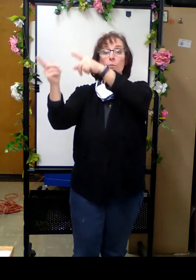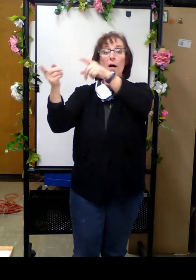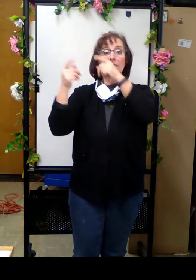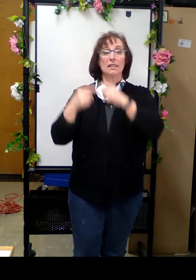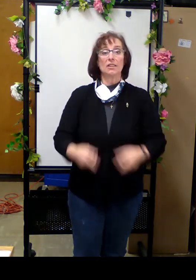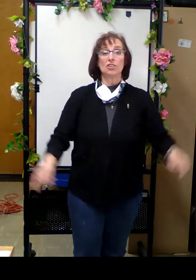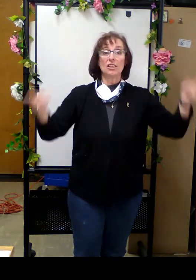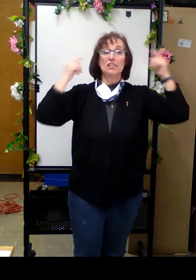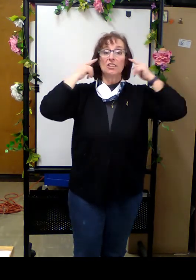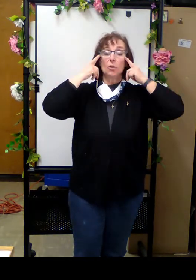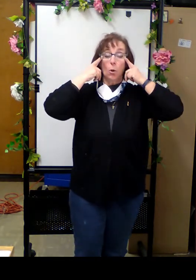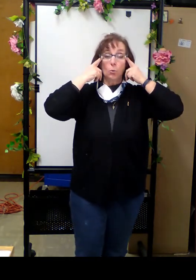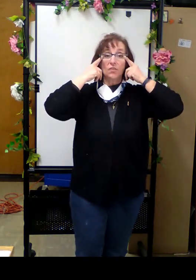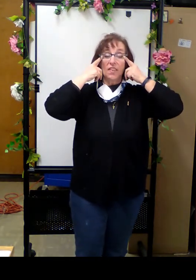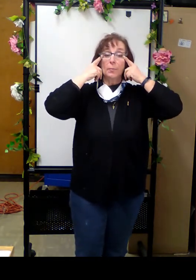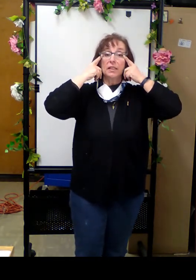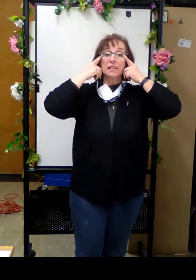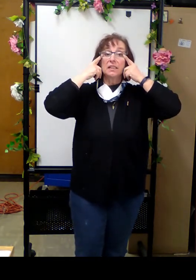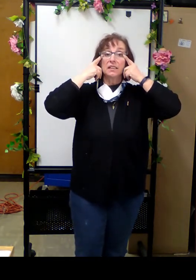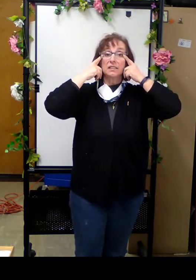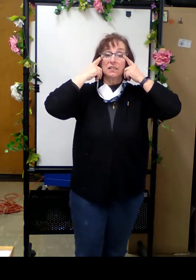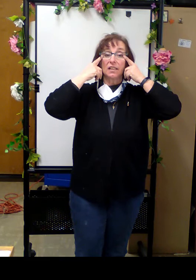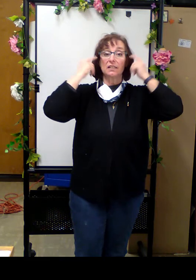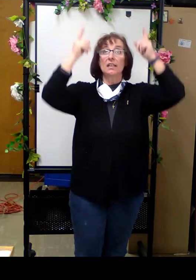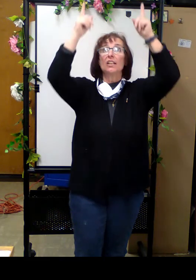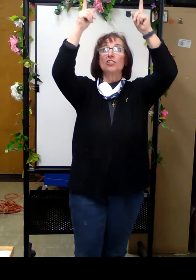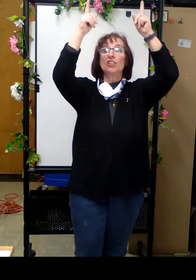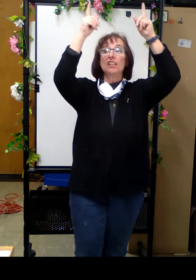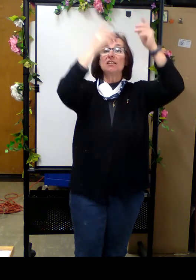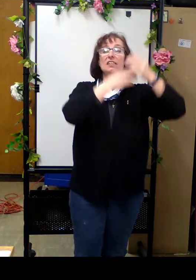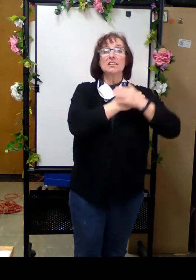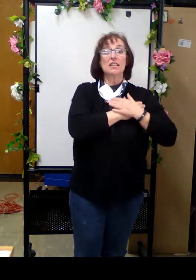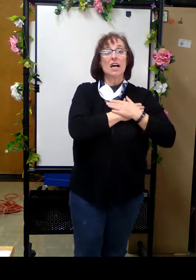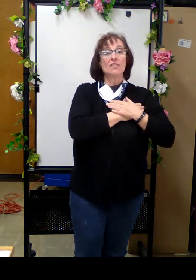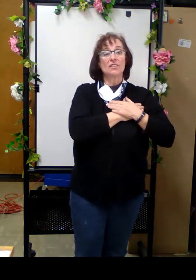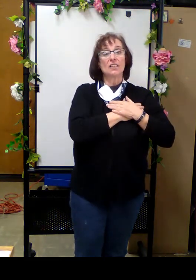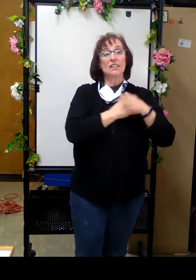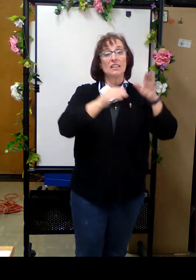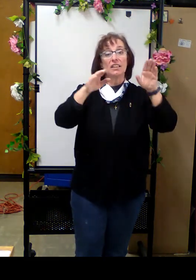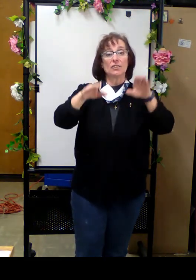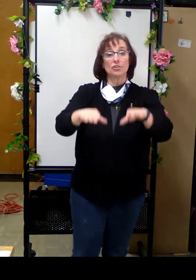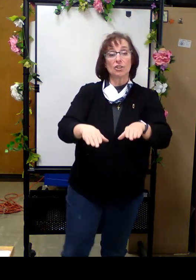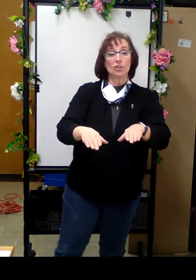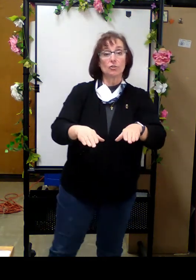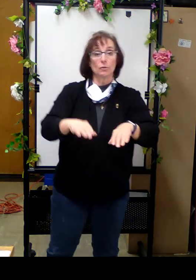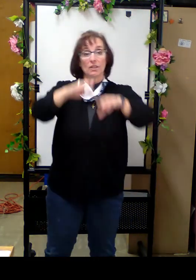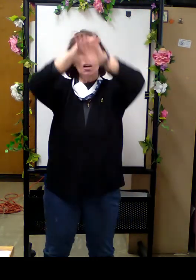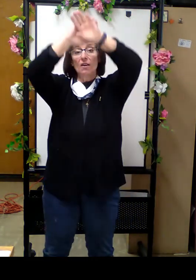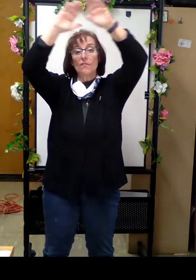white. Jesus holds them in his sight. Jesus loves the little children of